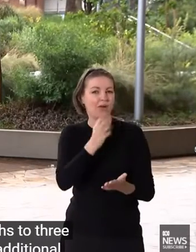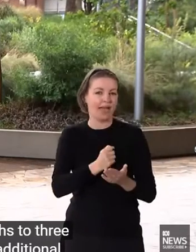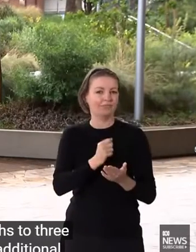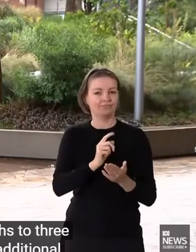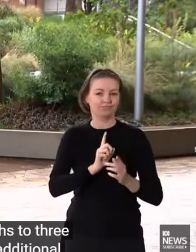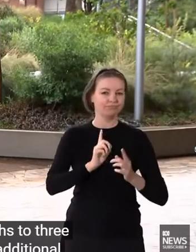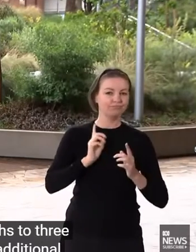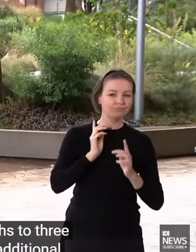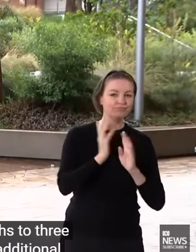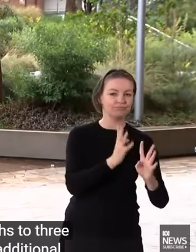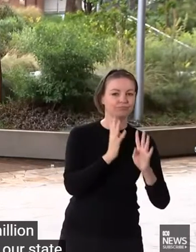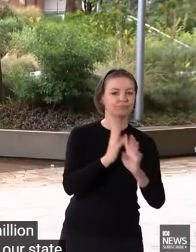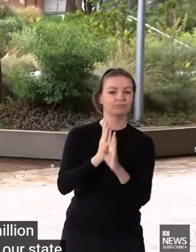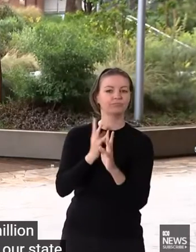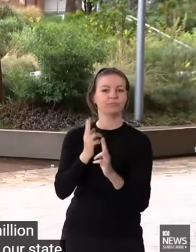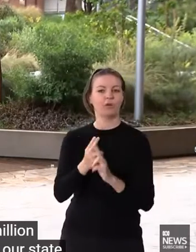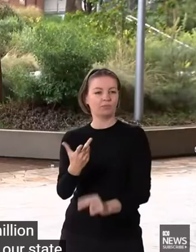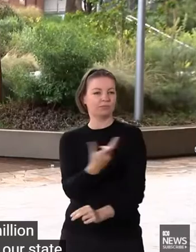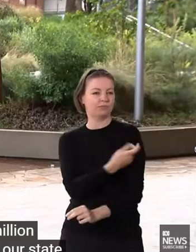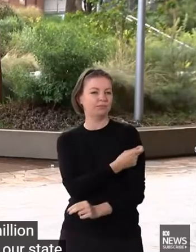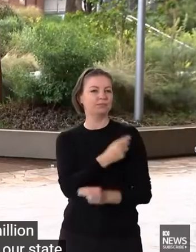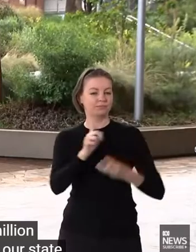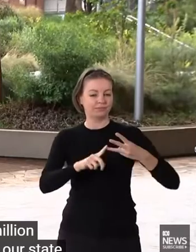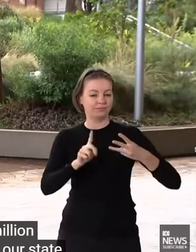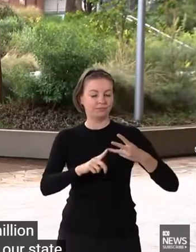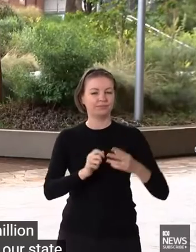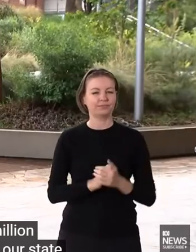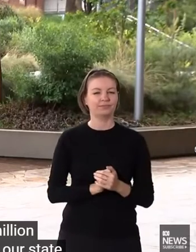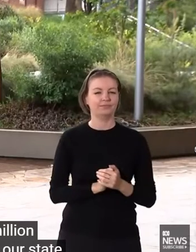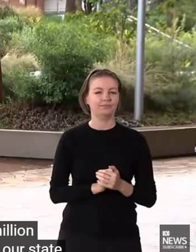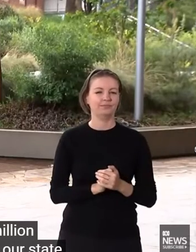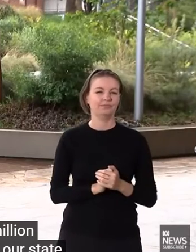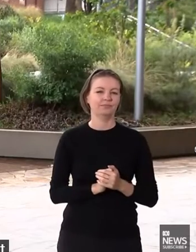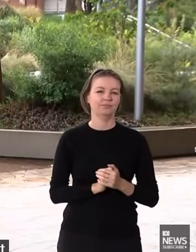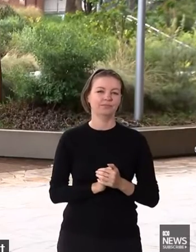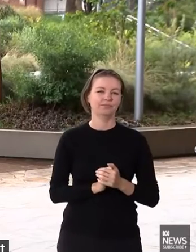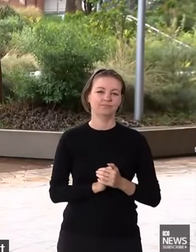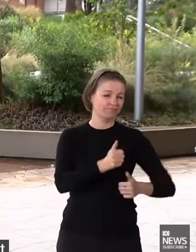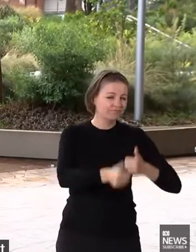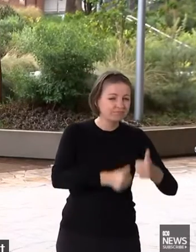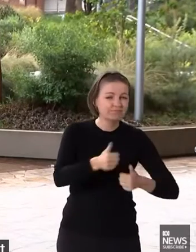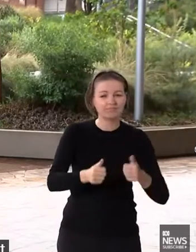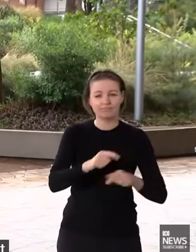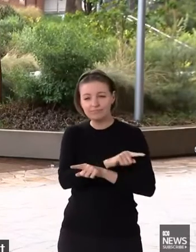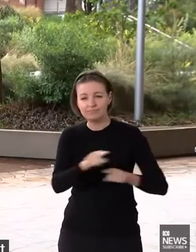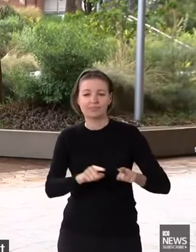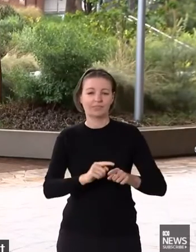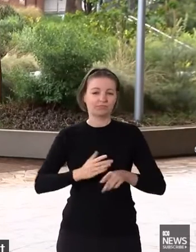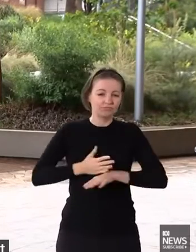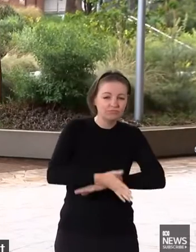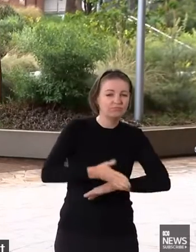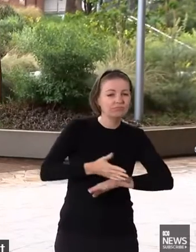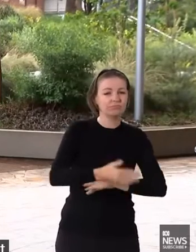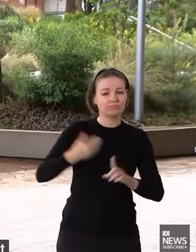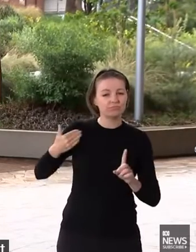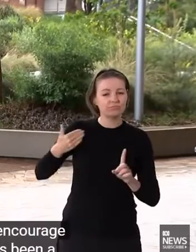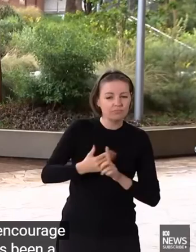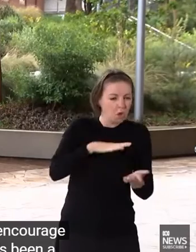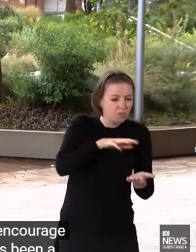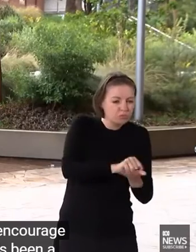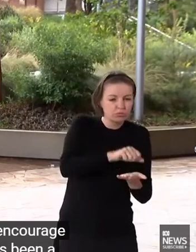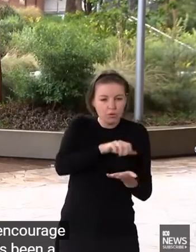So can I encourage everybody over what's been a difficult period of time to continue to make that effort to make that booking.